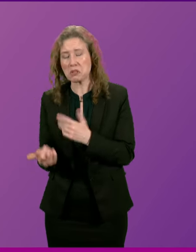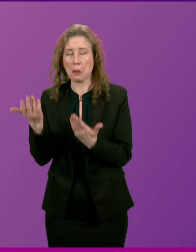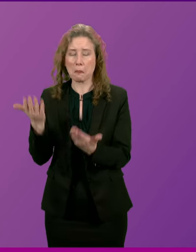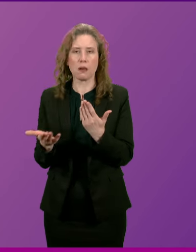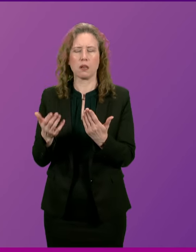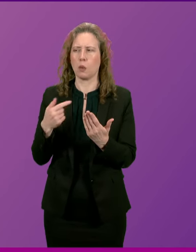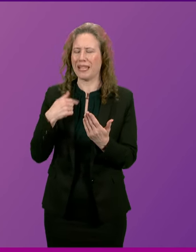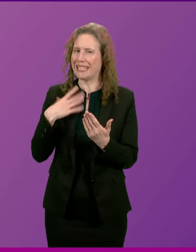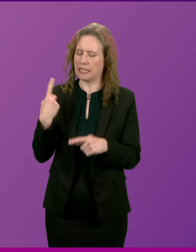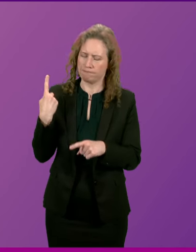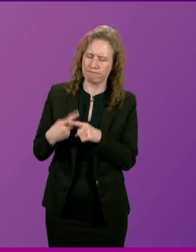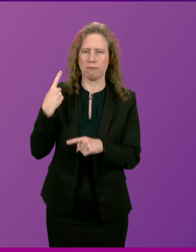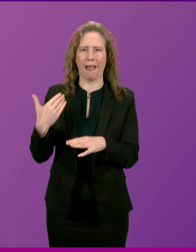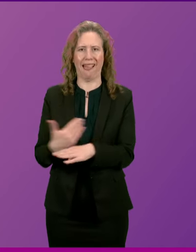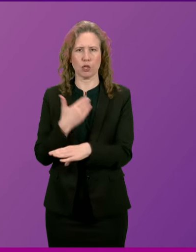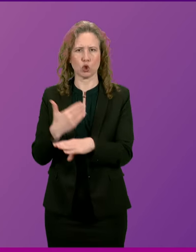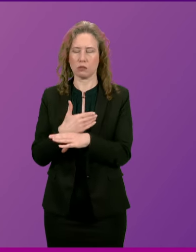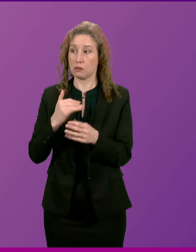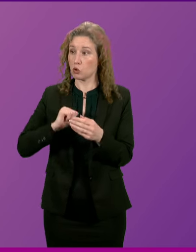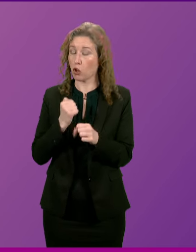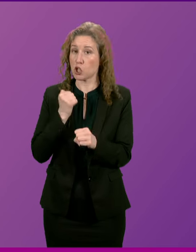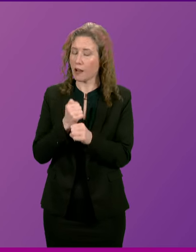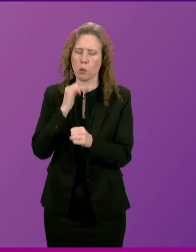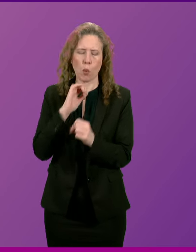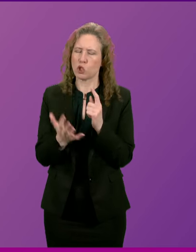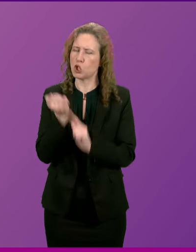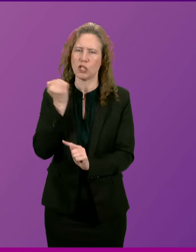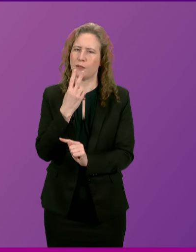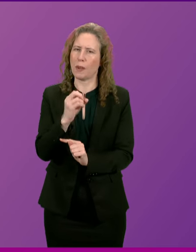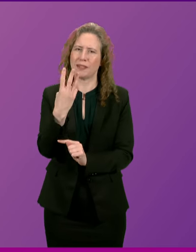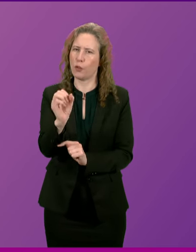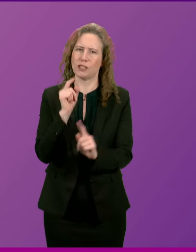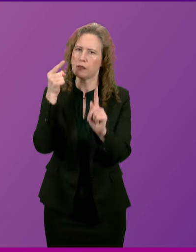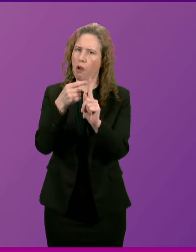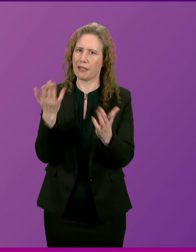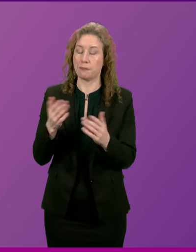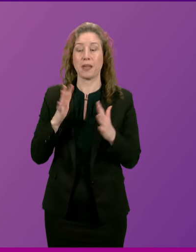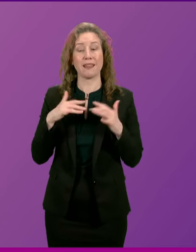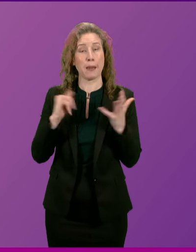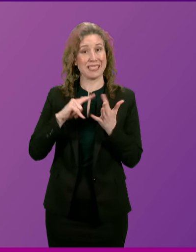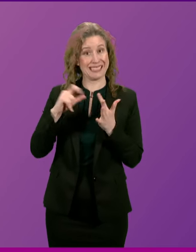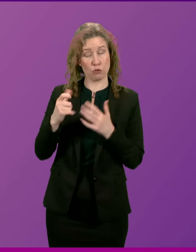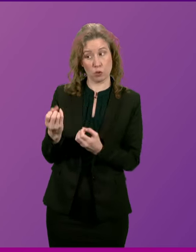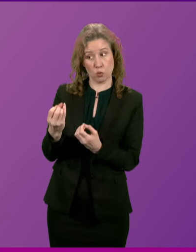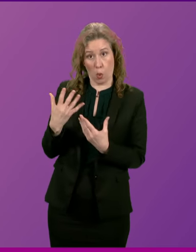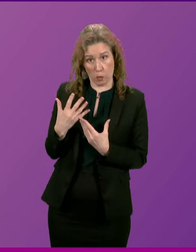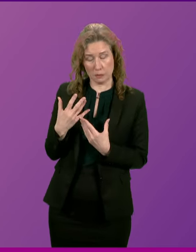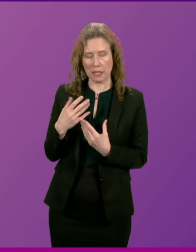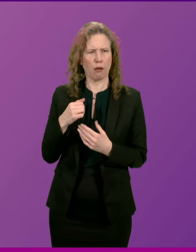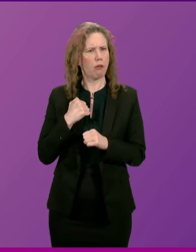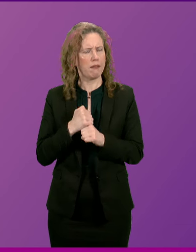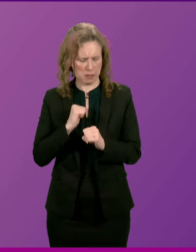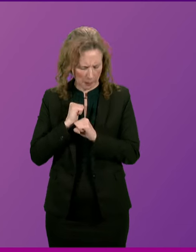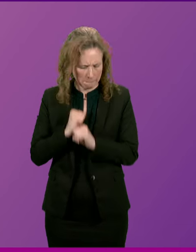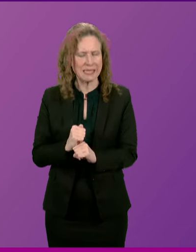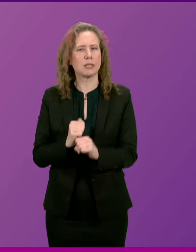without immediate and significant action, the Scottish Government will not meet the 2030 targets. The Cabinet Secretary told me that the Government is committed to